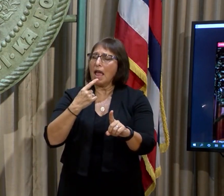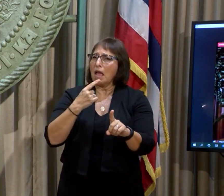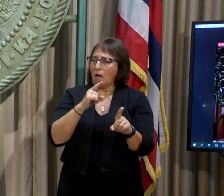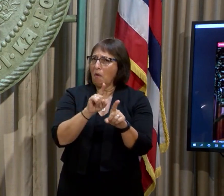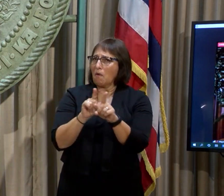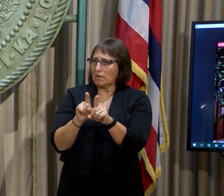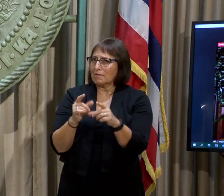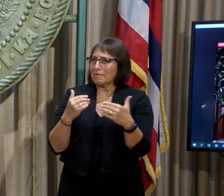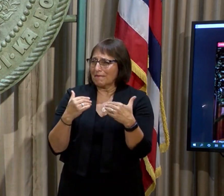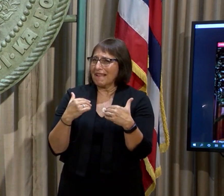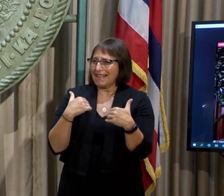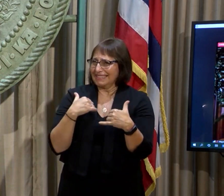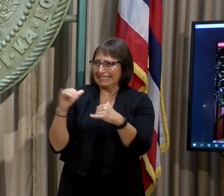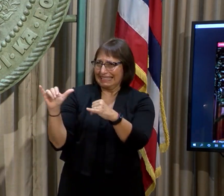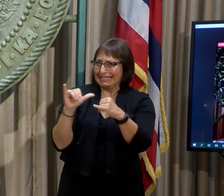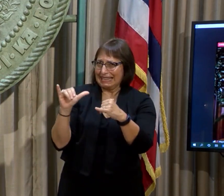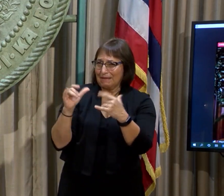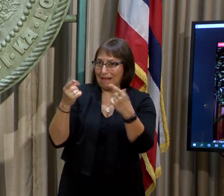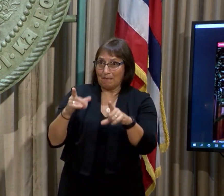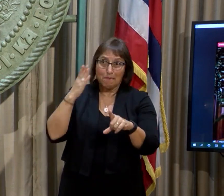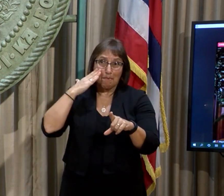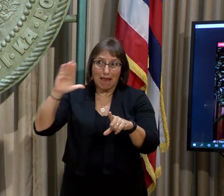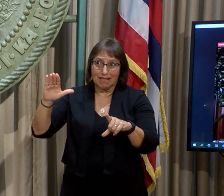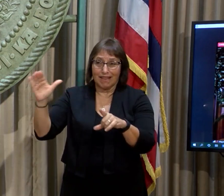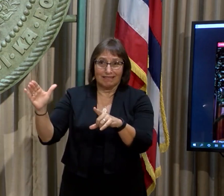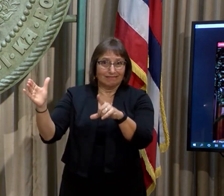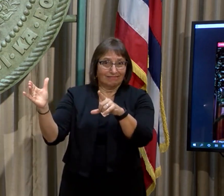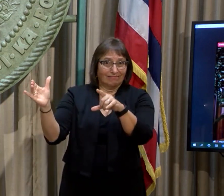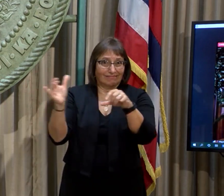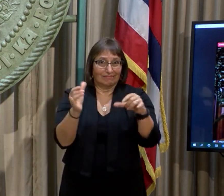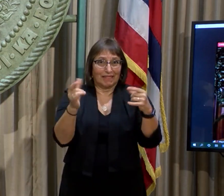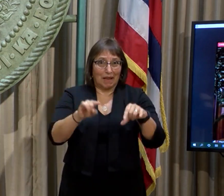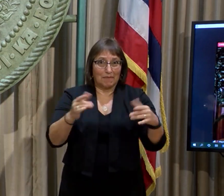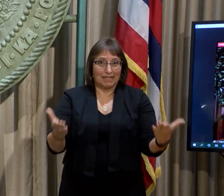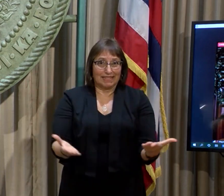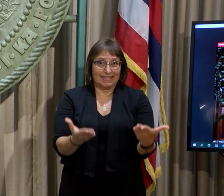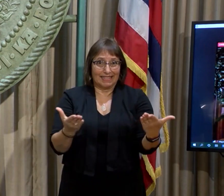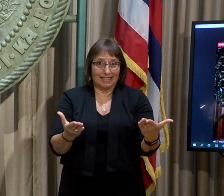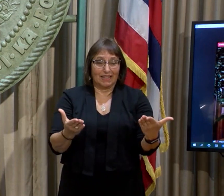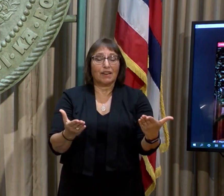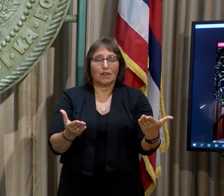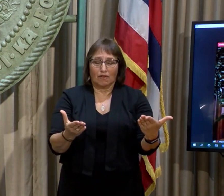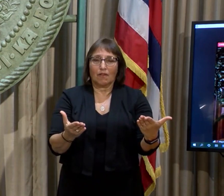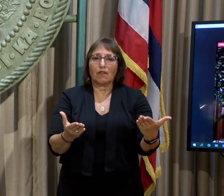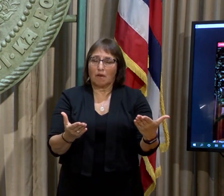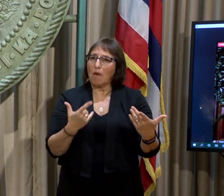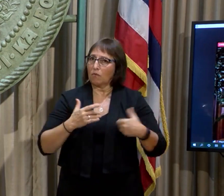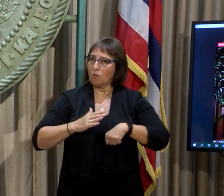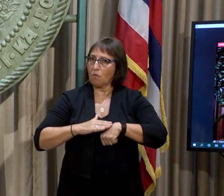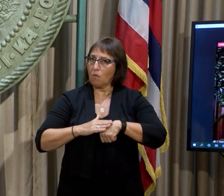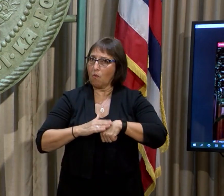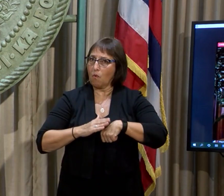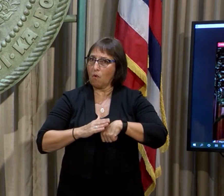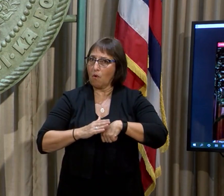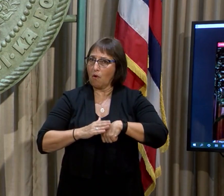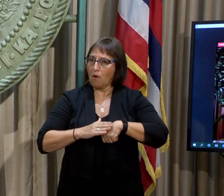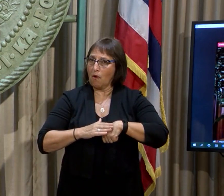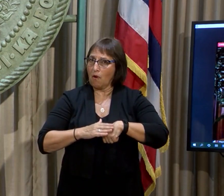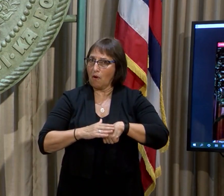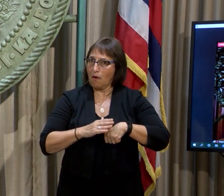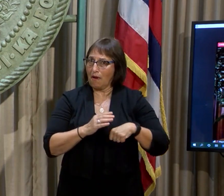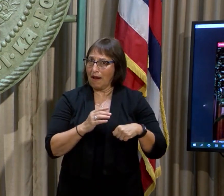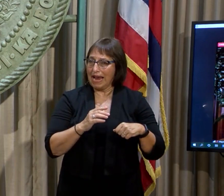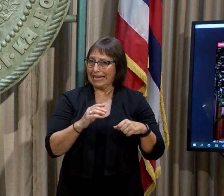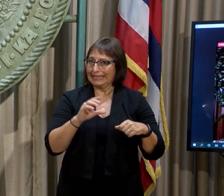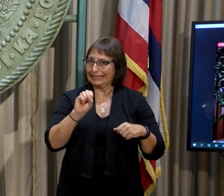well after they occur on the mainland, warning signs are appearing. Patalities from drug poisoning